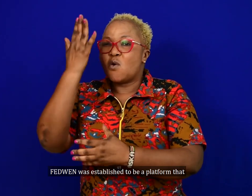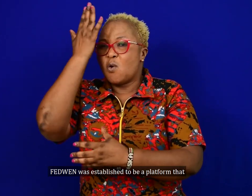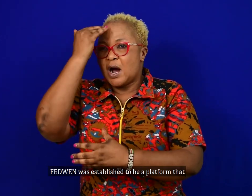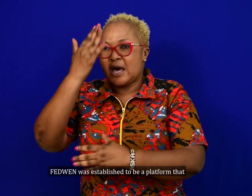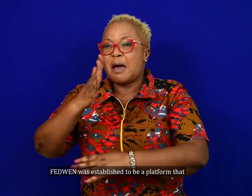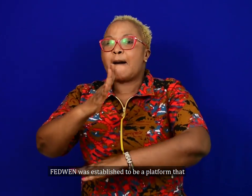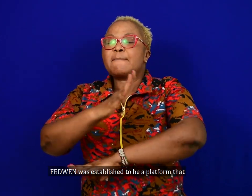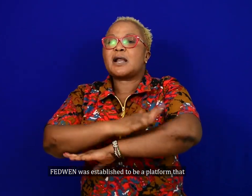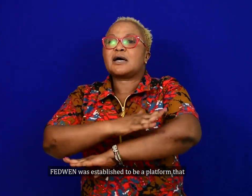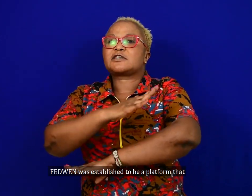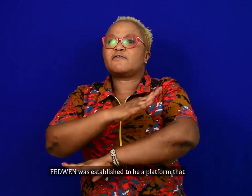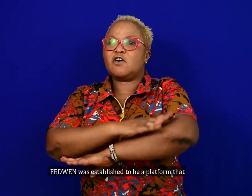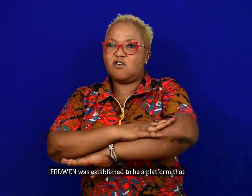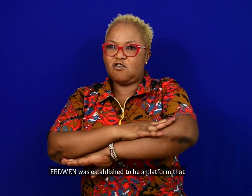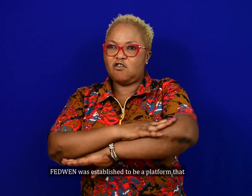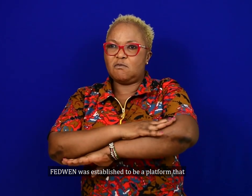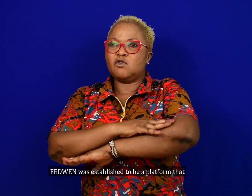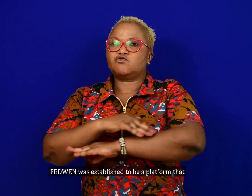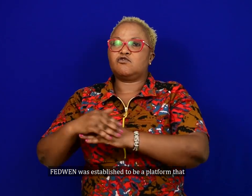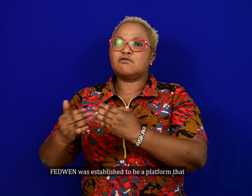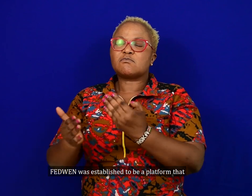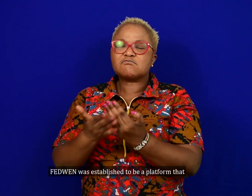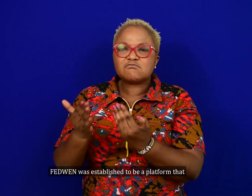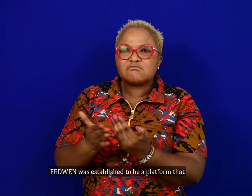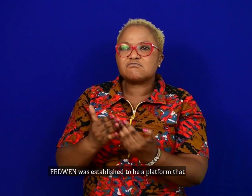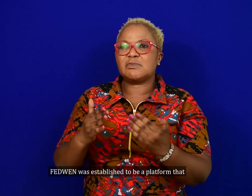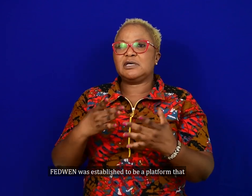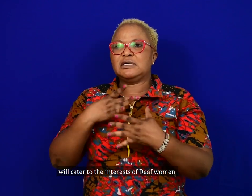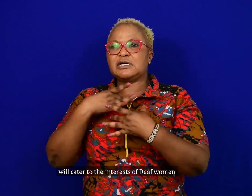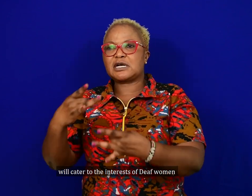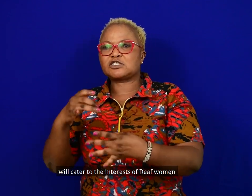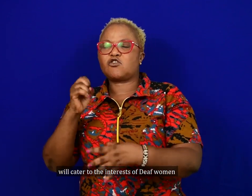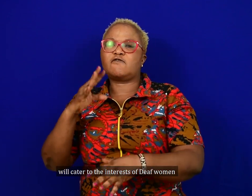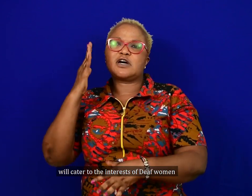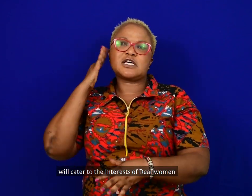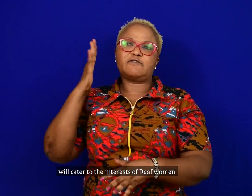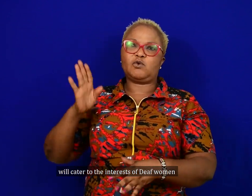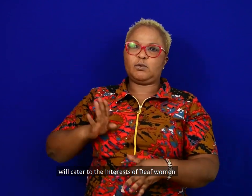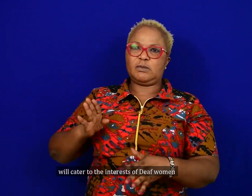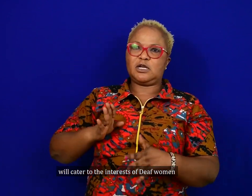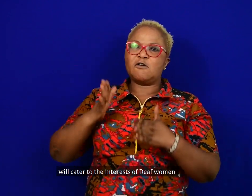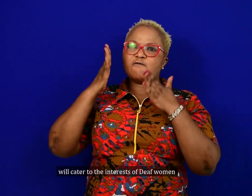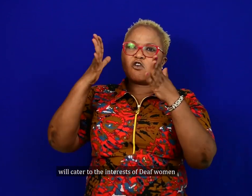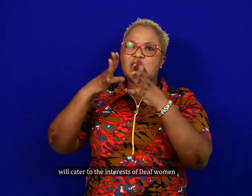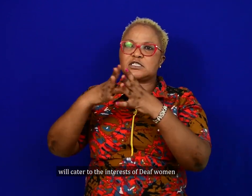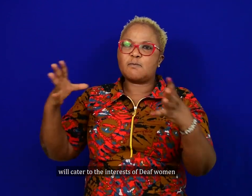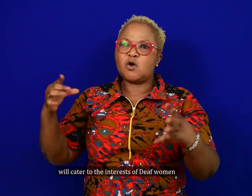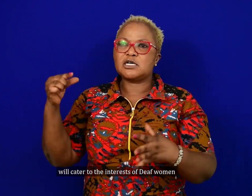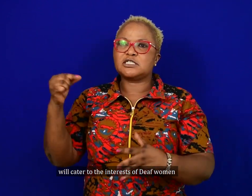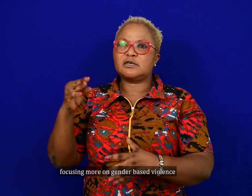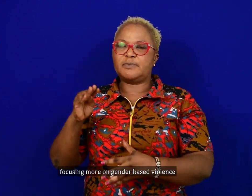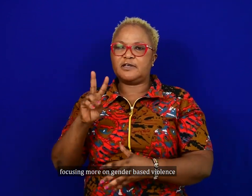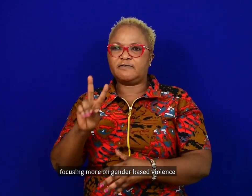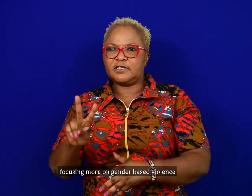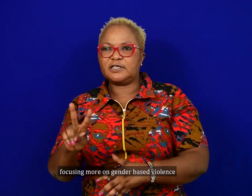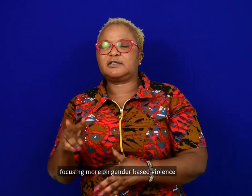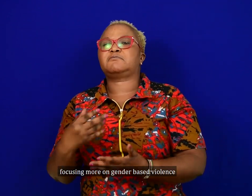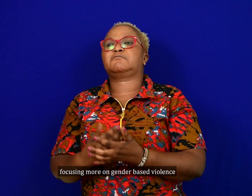FEDWIN was established to be a platform that will cater to the interests of deaf women, focusing more on gender